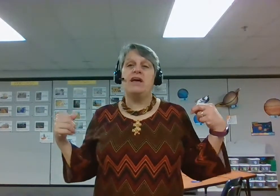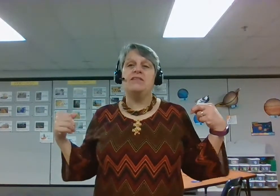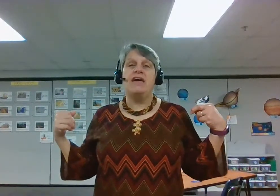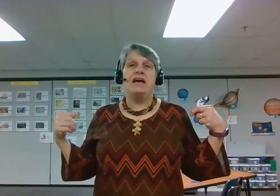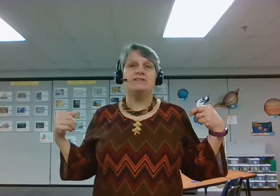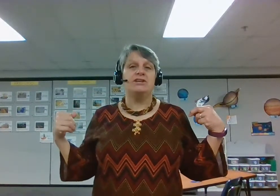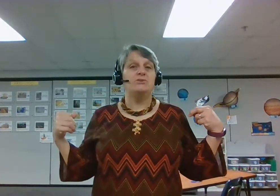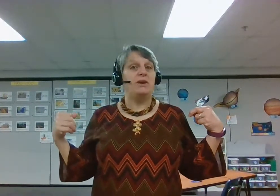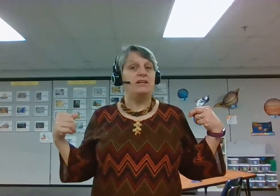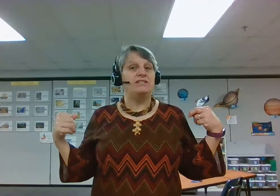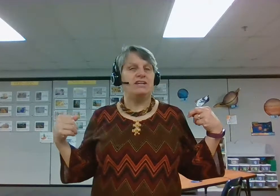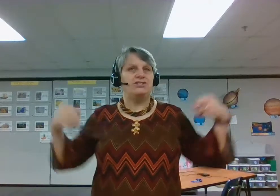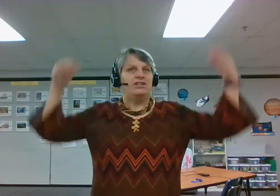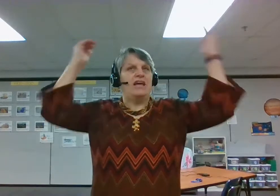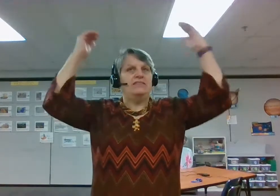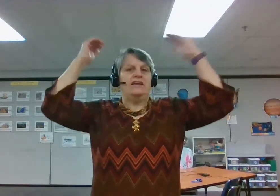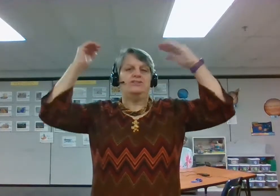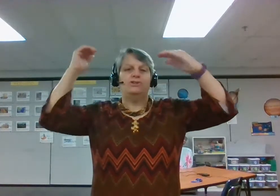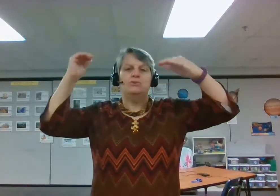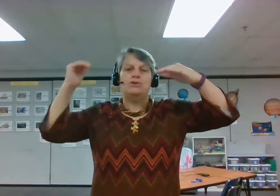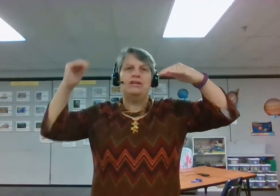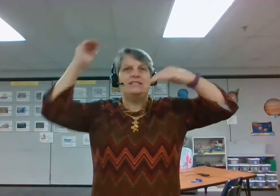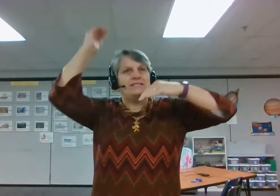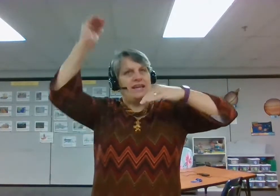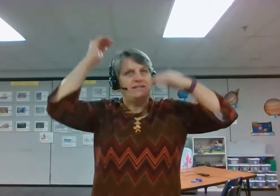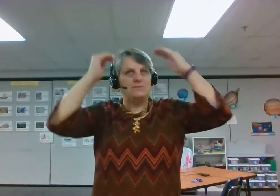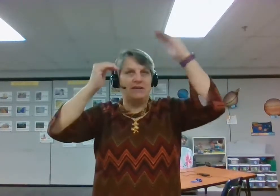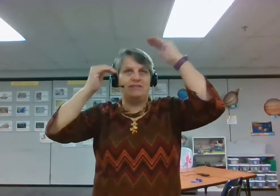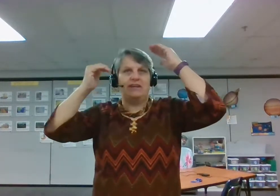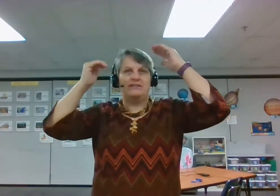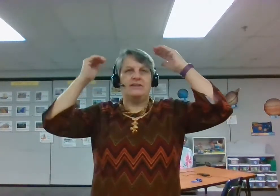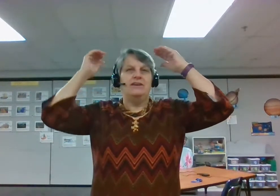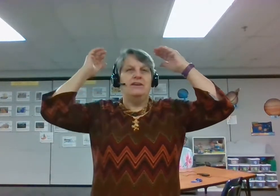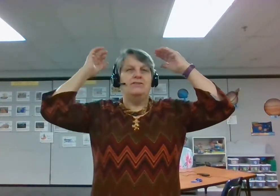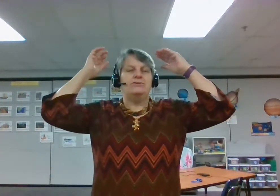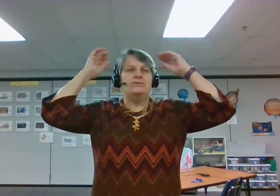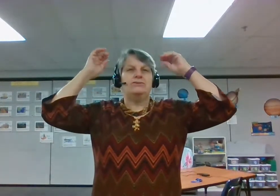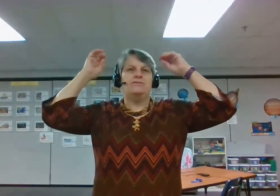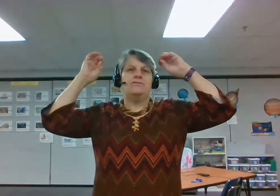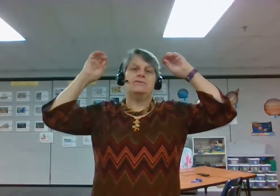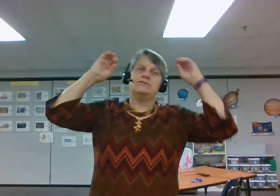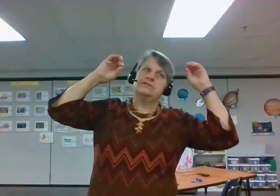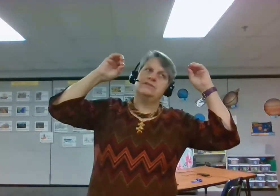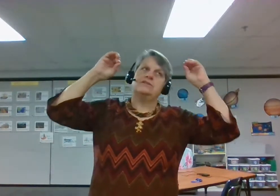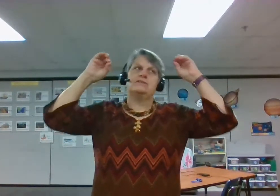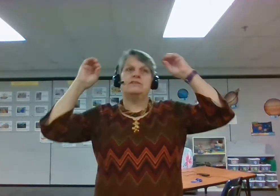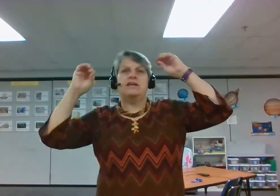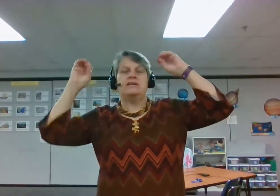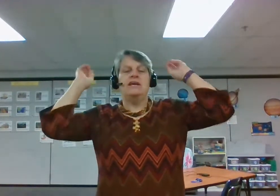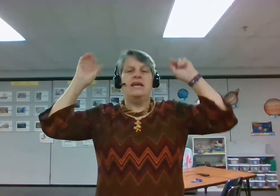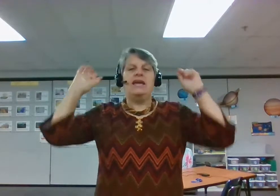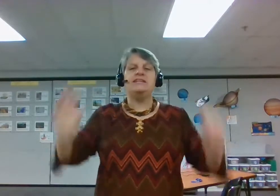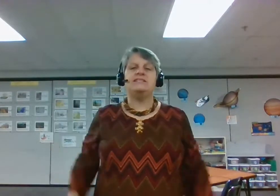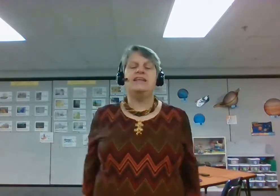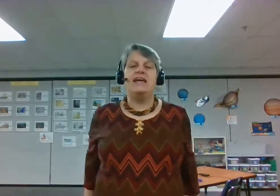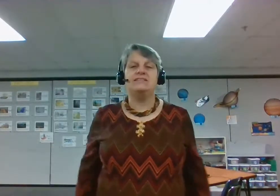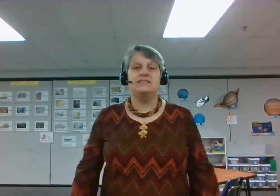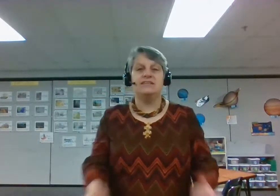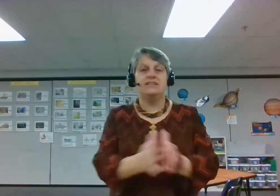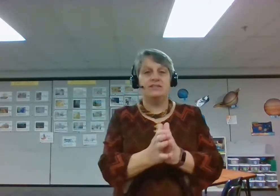that you pay attention and that you learn it stanza by stanza. There's two, four, six, eight, eight stanzas in